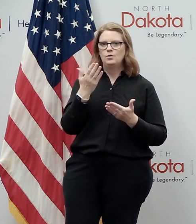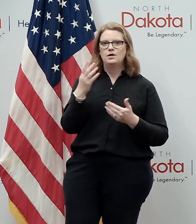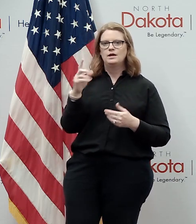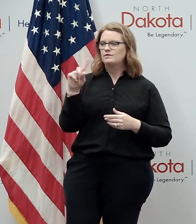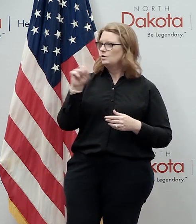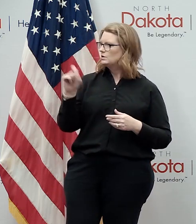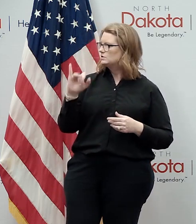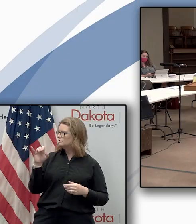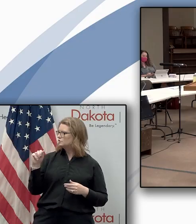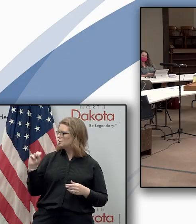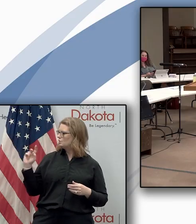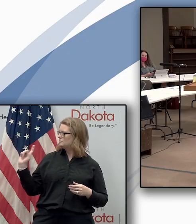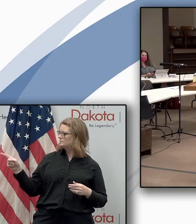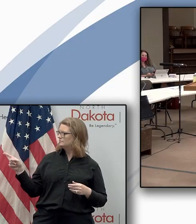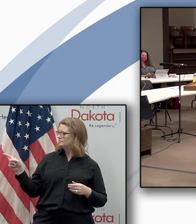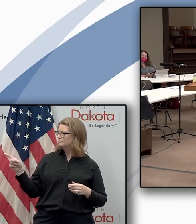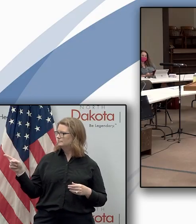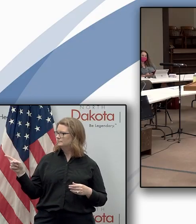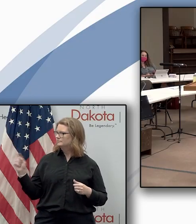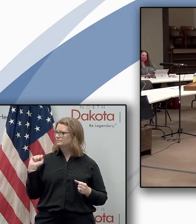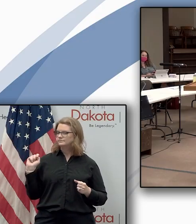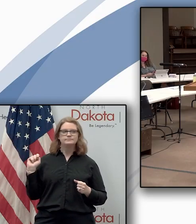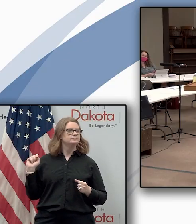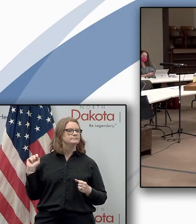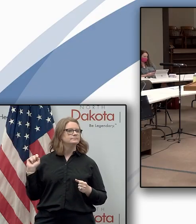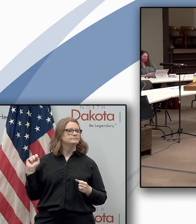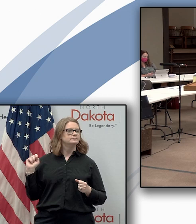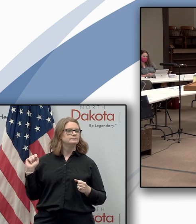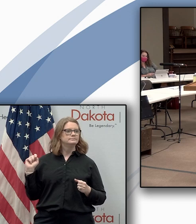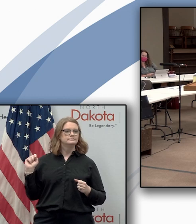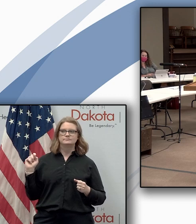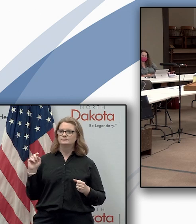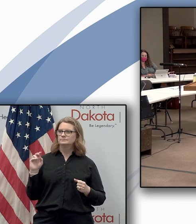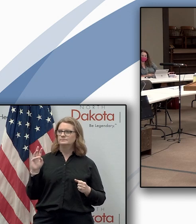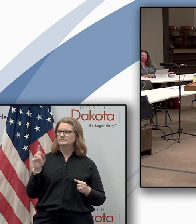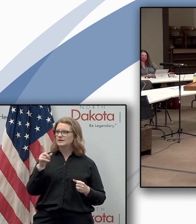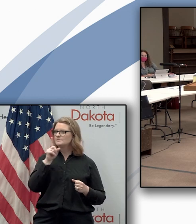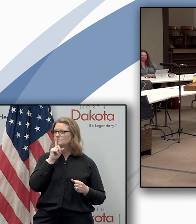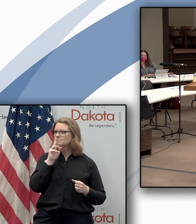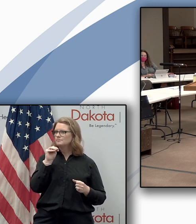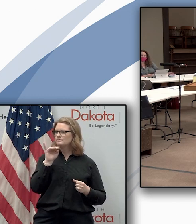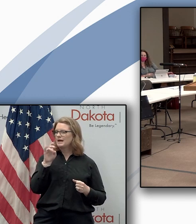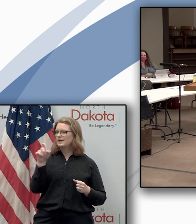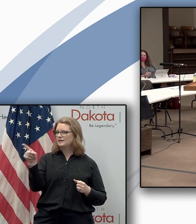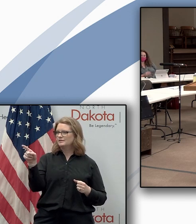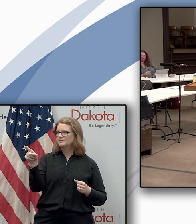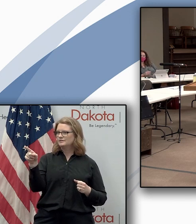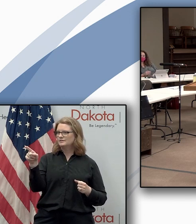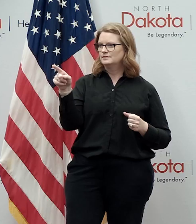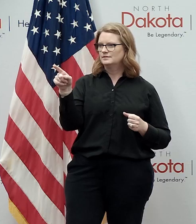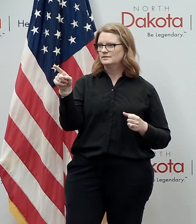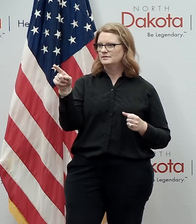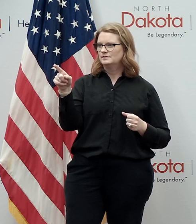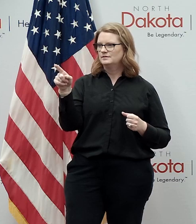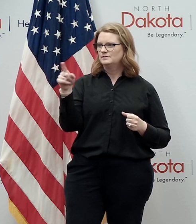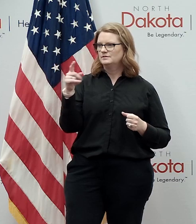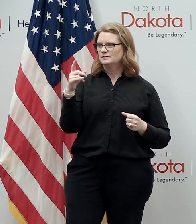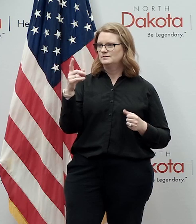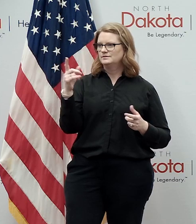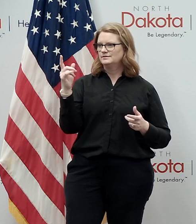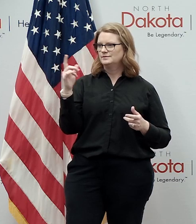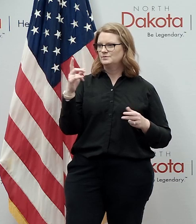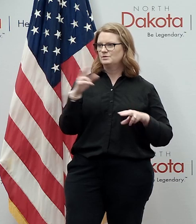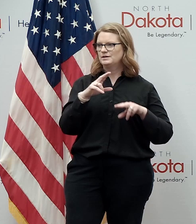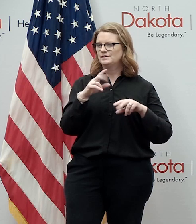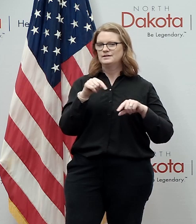and uh and the and then and mike i didn't tell mike nawatsky we're having a we're going down to one a week but